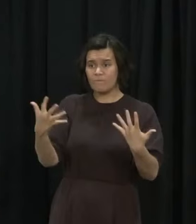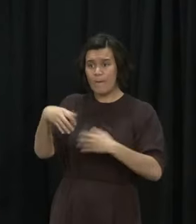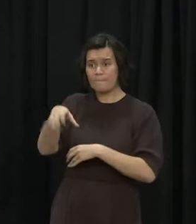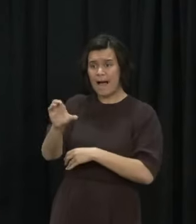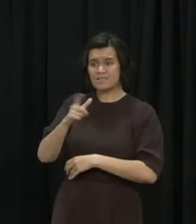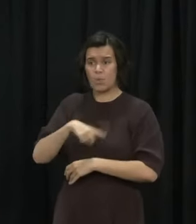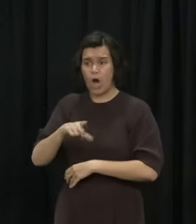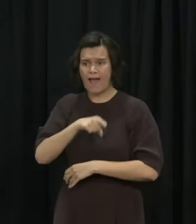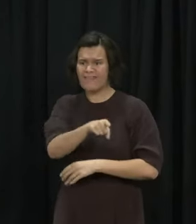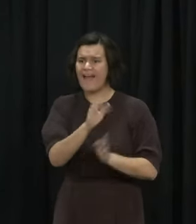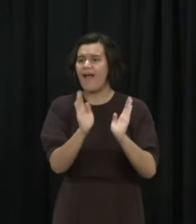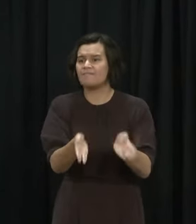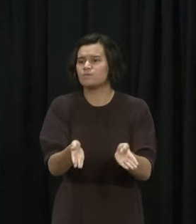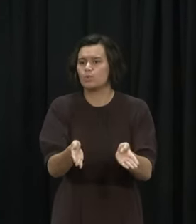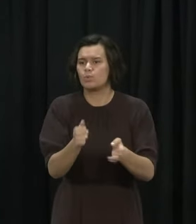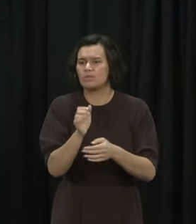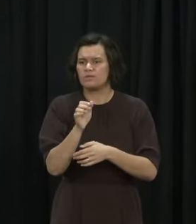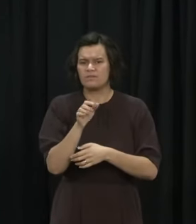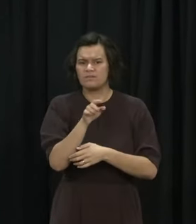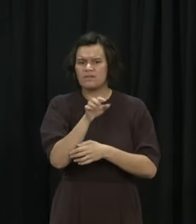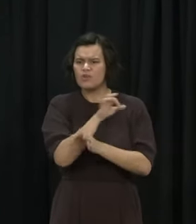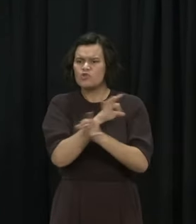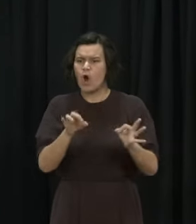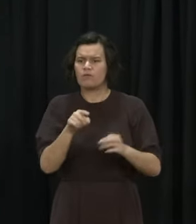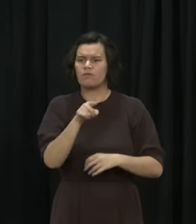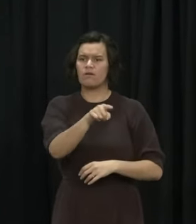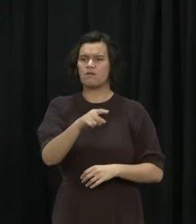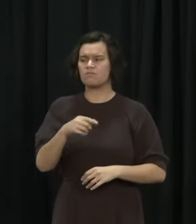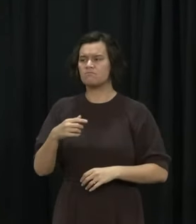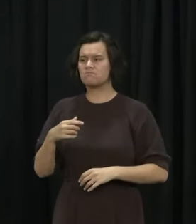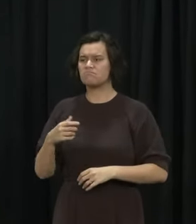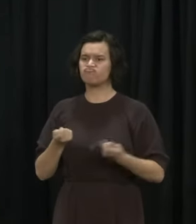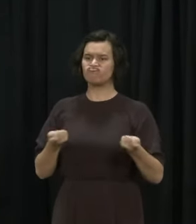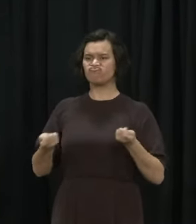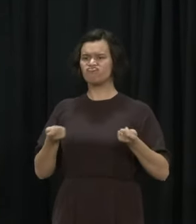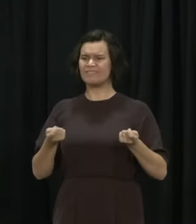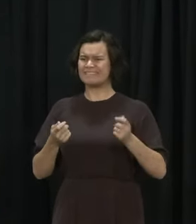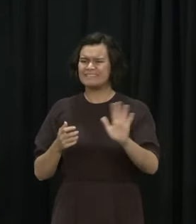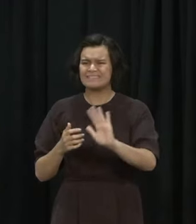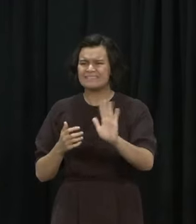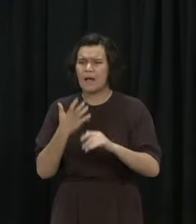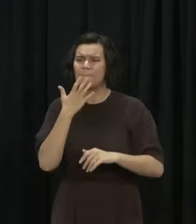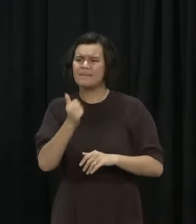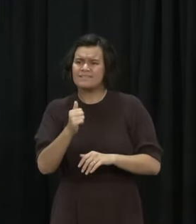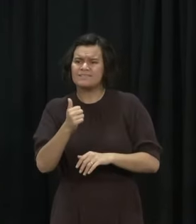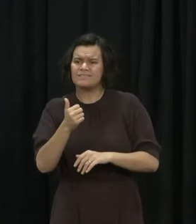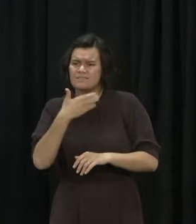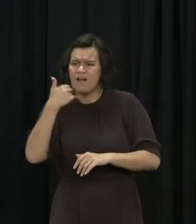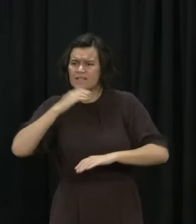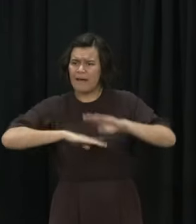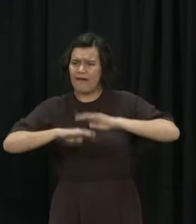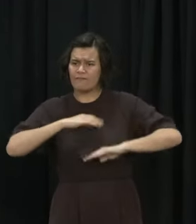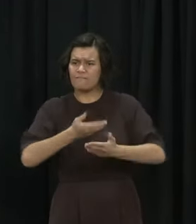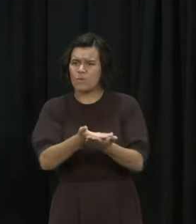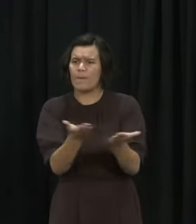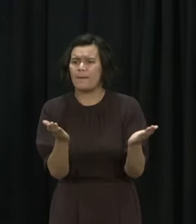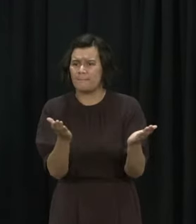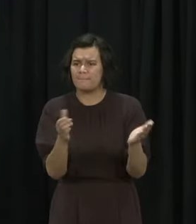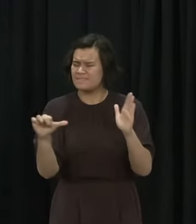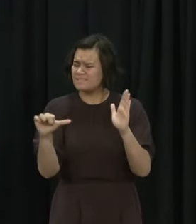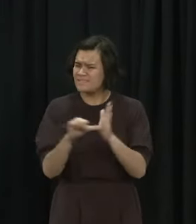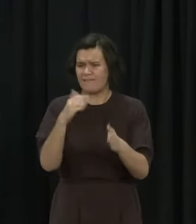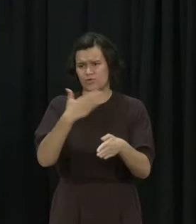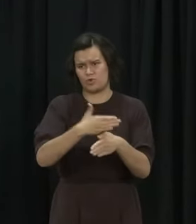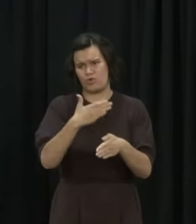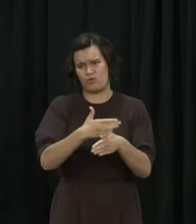so just to everybody else cut our hospital workers a bit of slack they're doing their jobs it's a tough